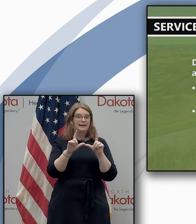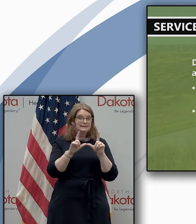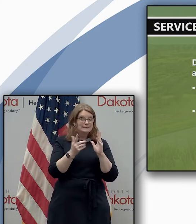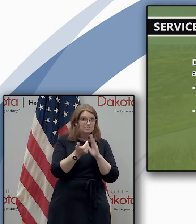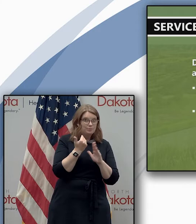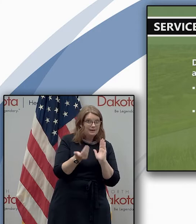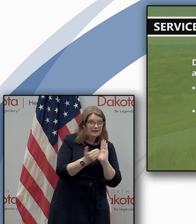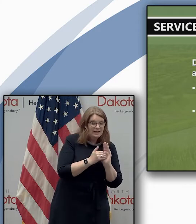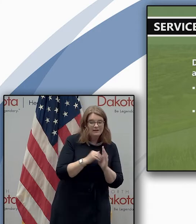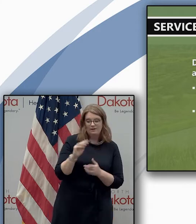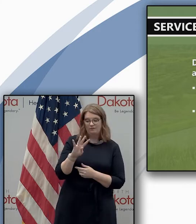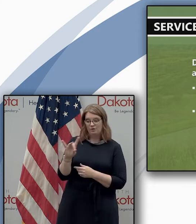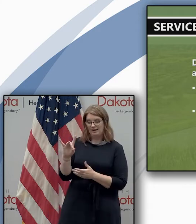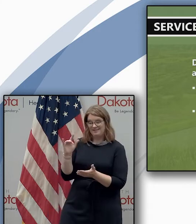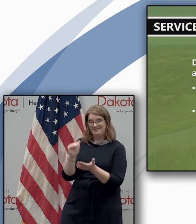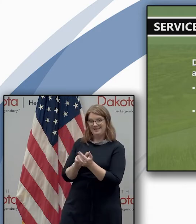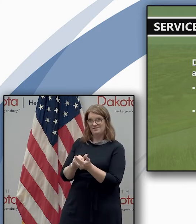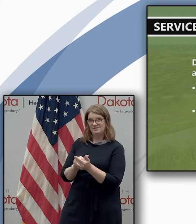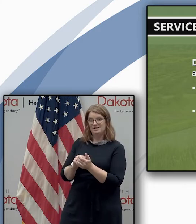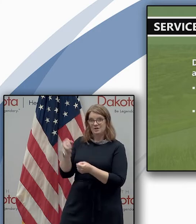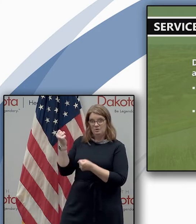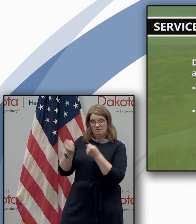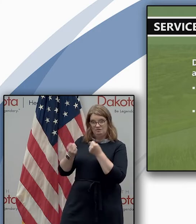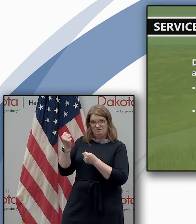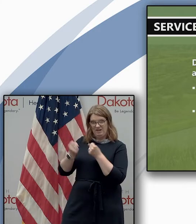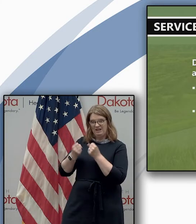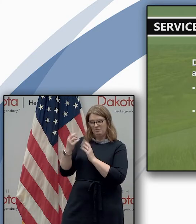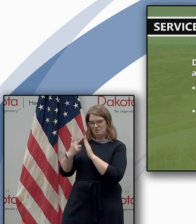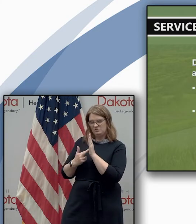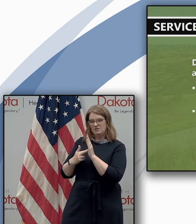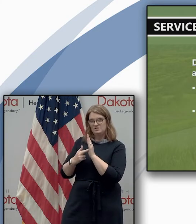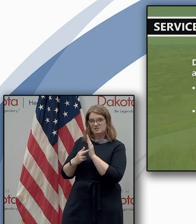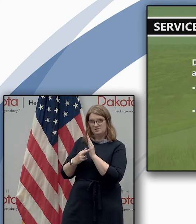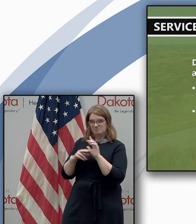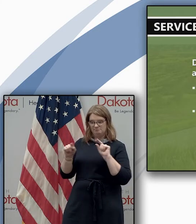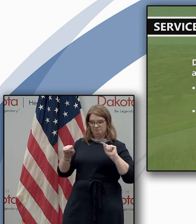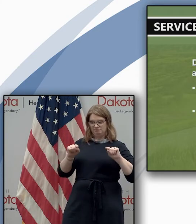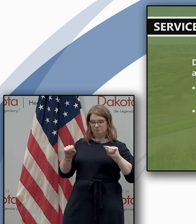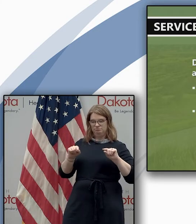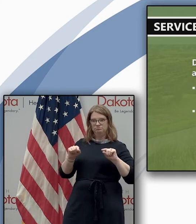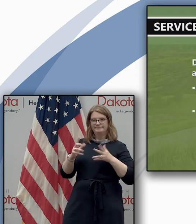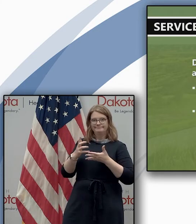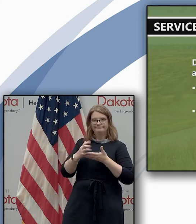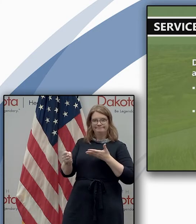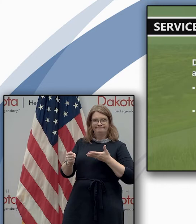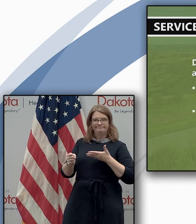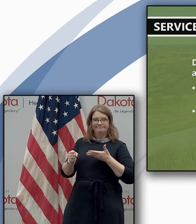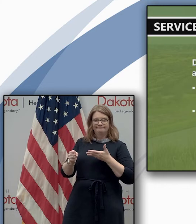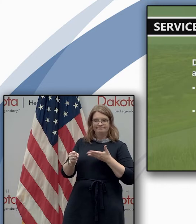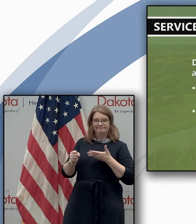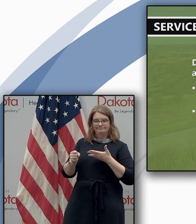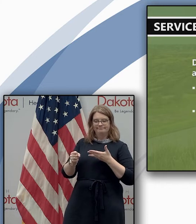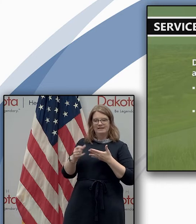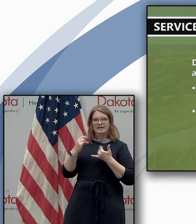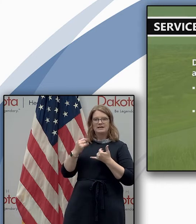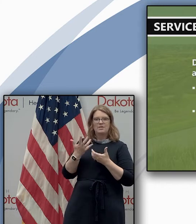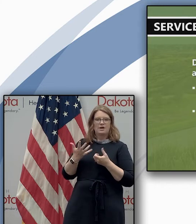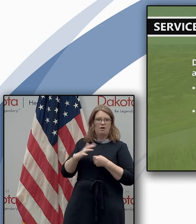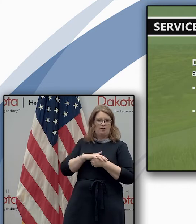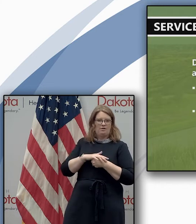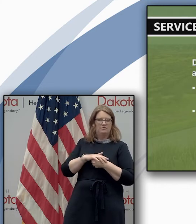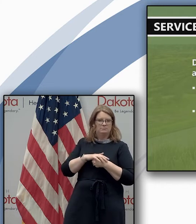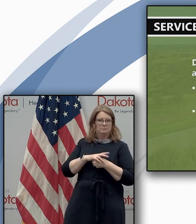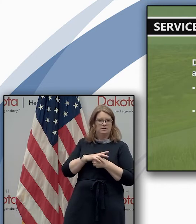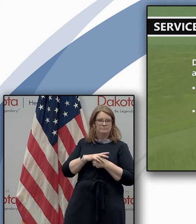over 48 000 motor vehicle registrations all of which expired during the covid emergency and those are all covered under this